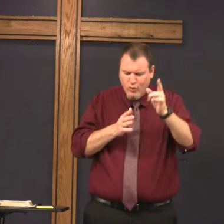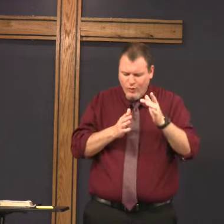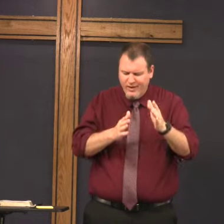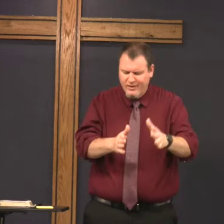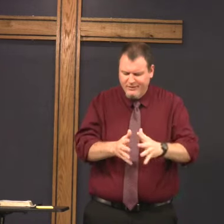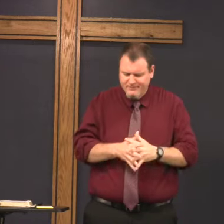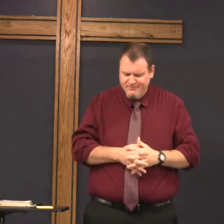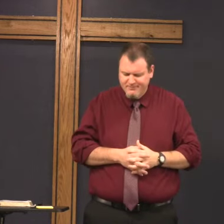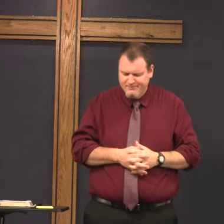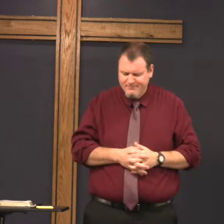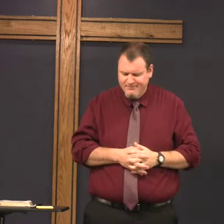because you are the way.